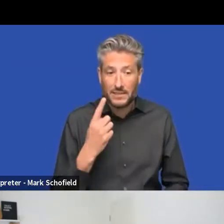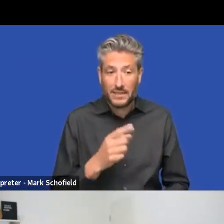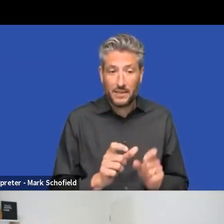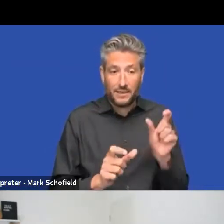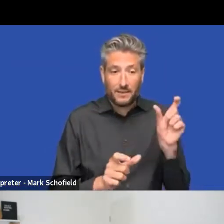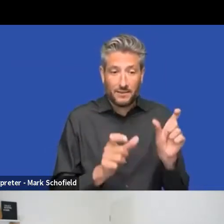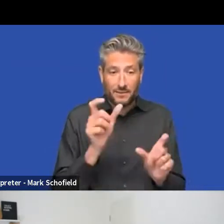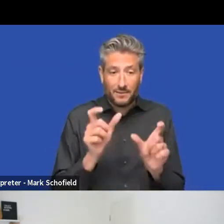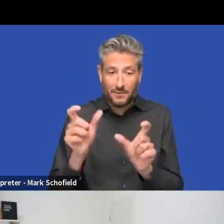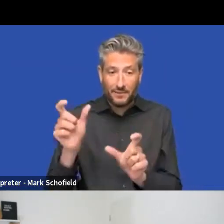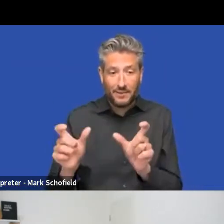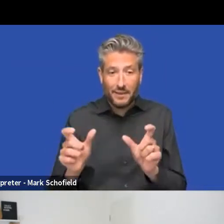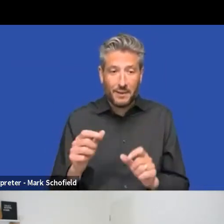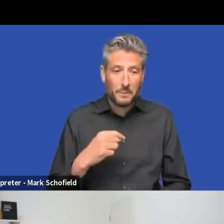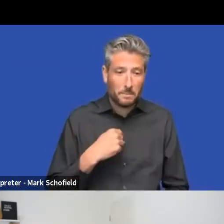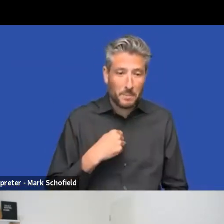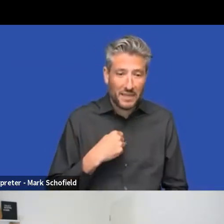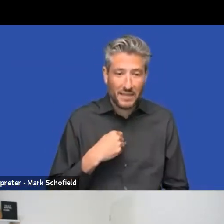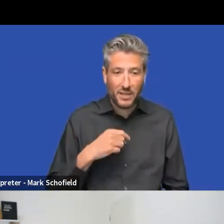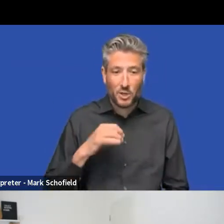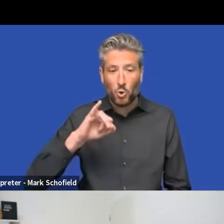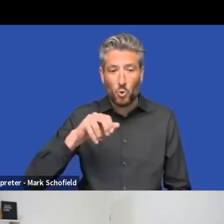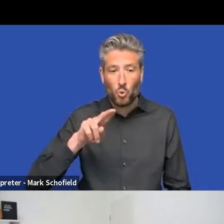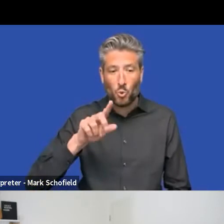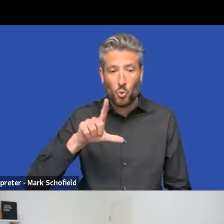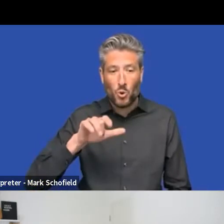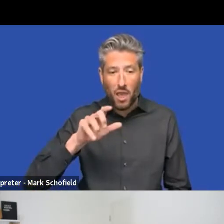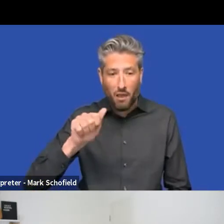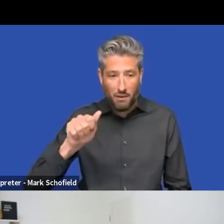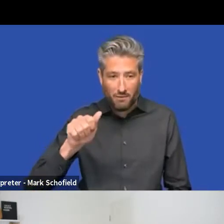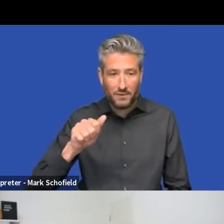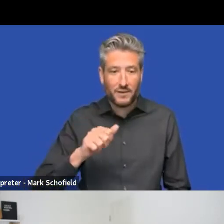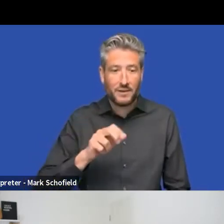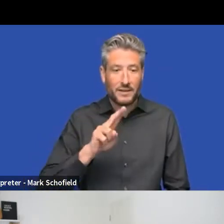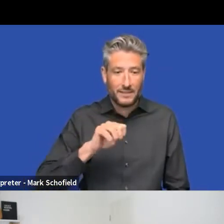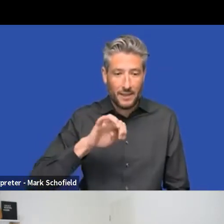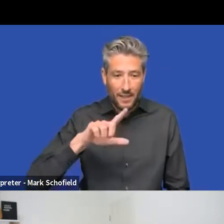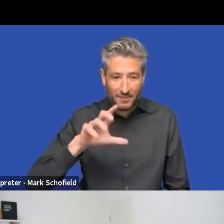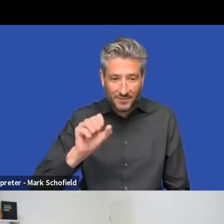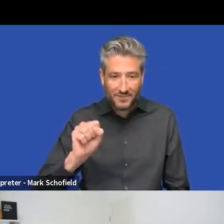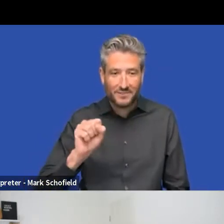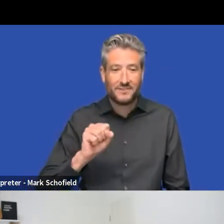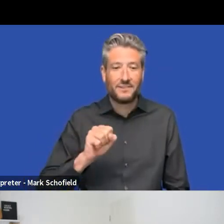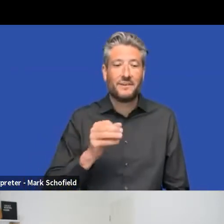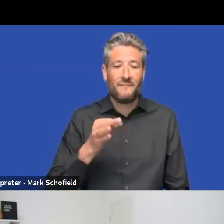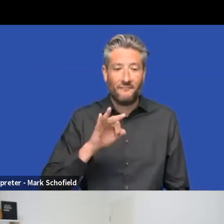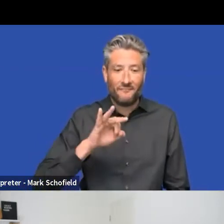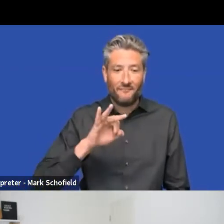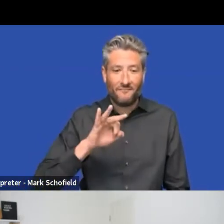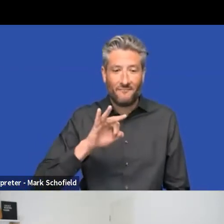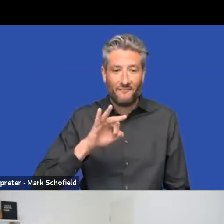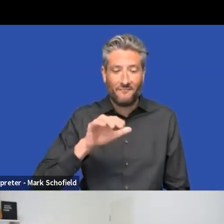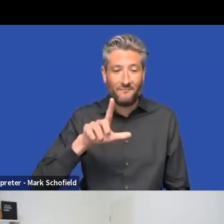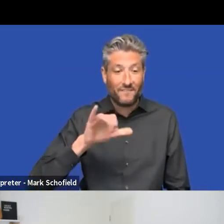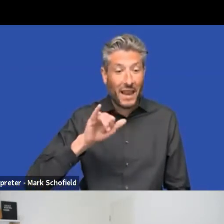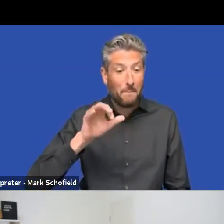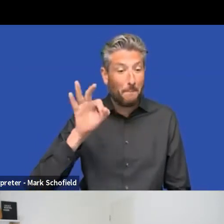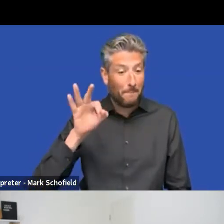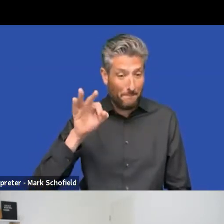Julia and Nils, and then we have, uh, we have Philip as our honored, uh, member of the front of the front end team. Um, but, uh,